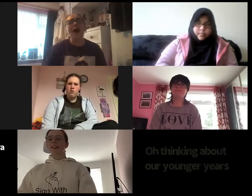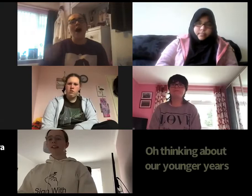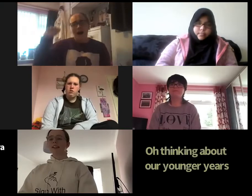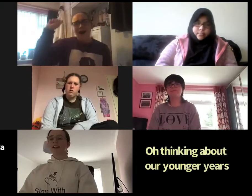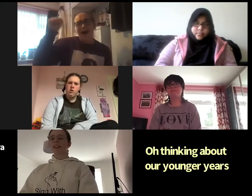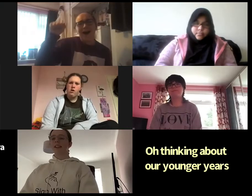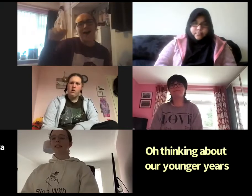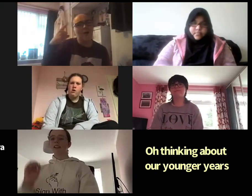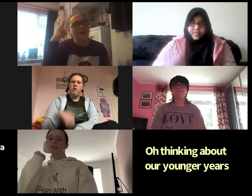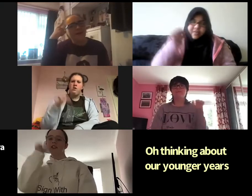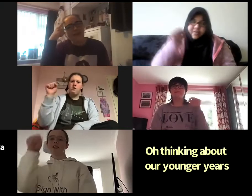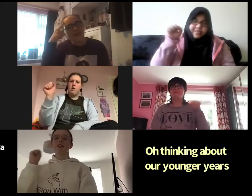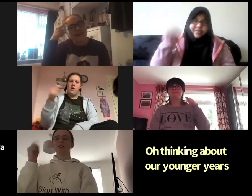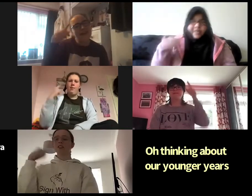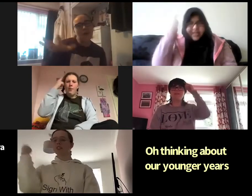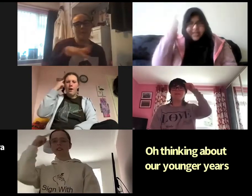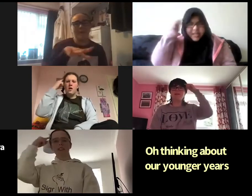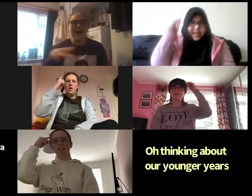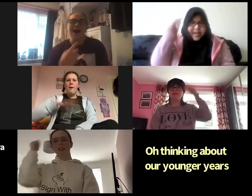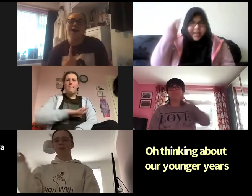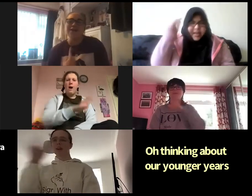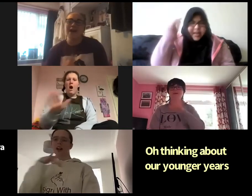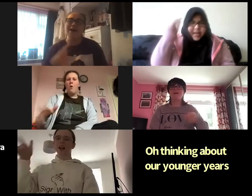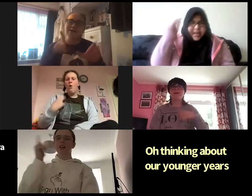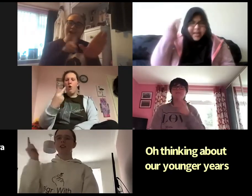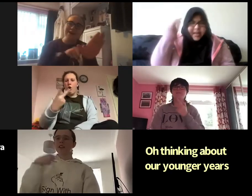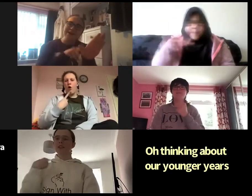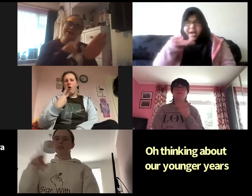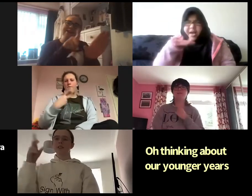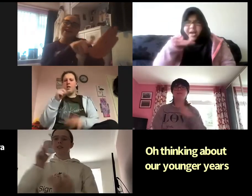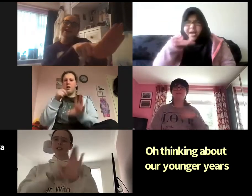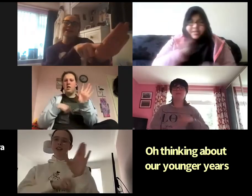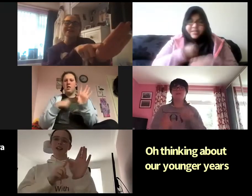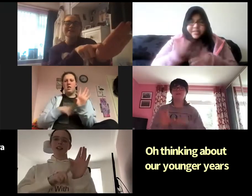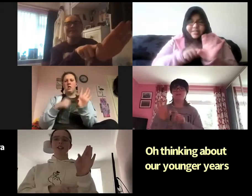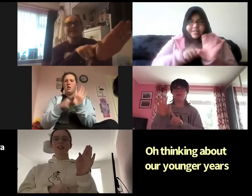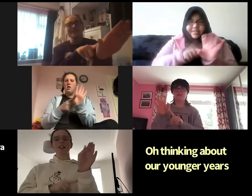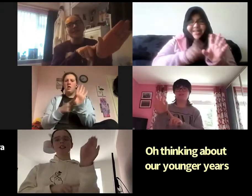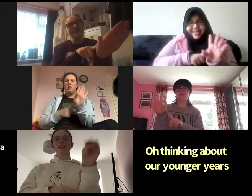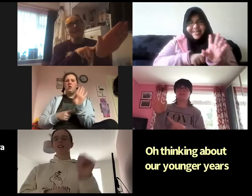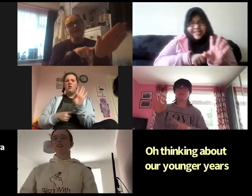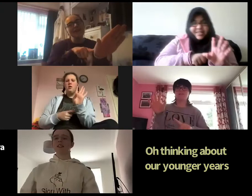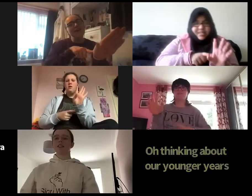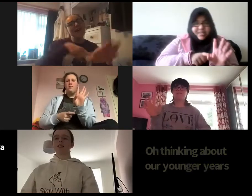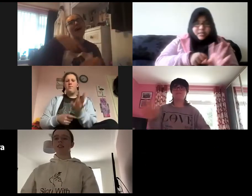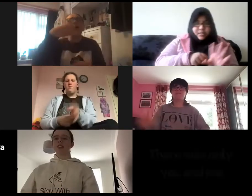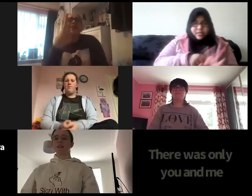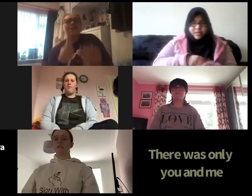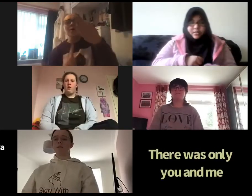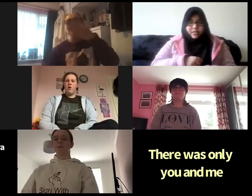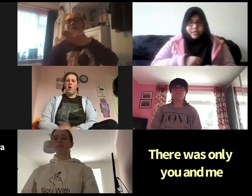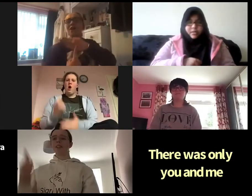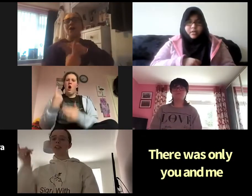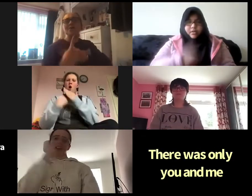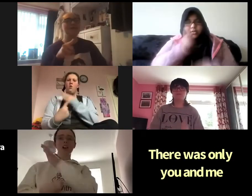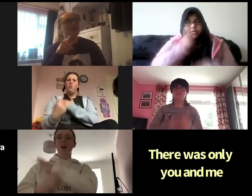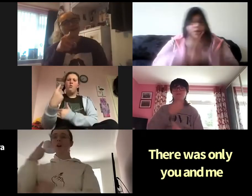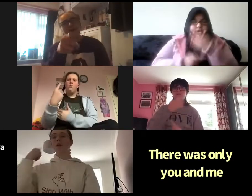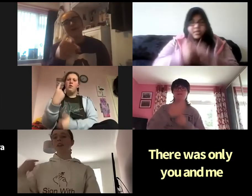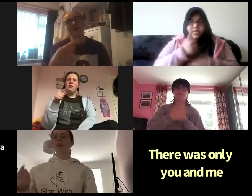Oh, thinking about our younger years It was only you